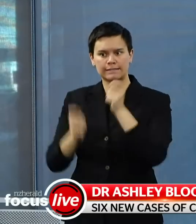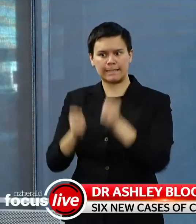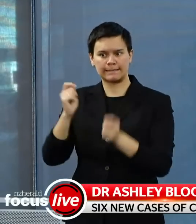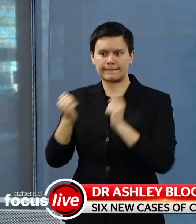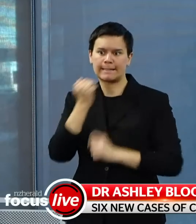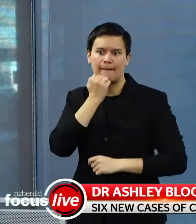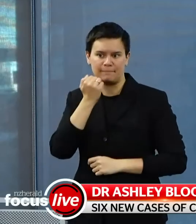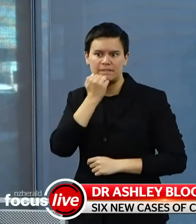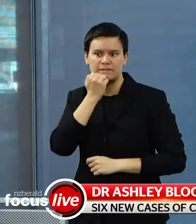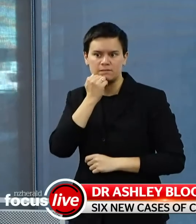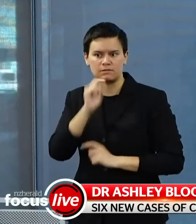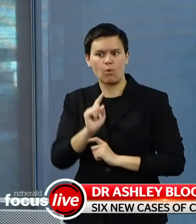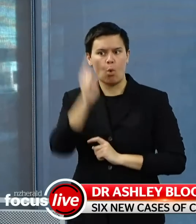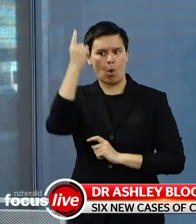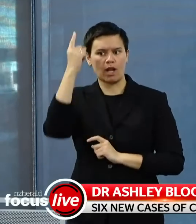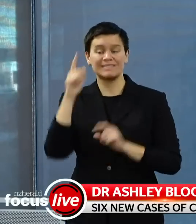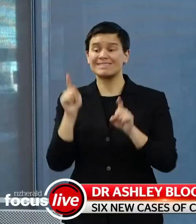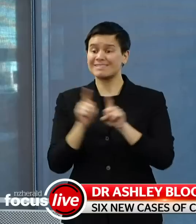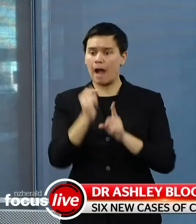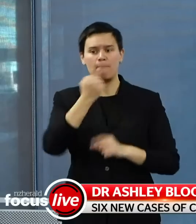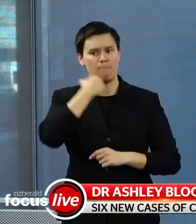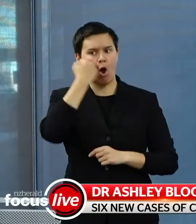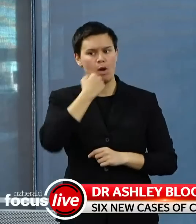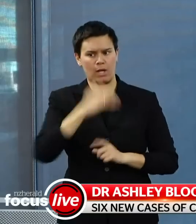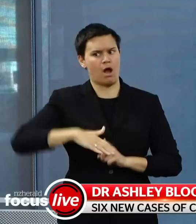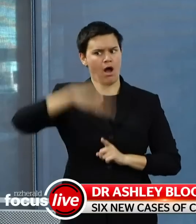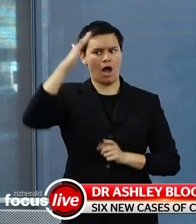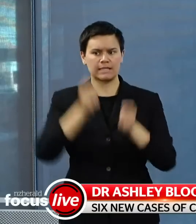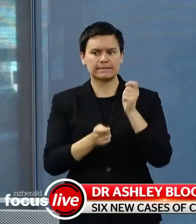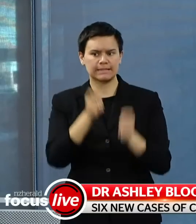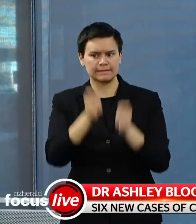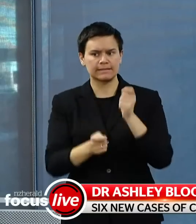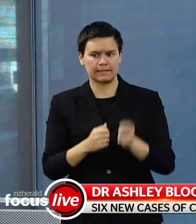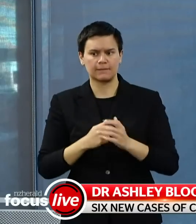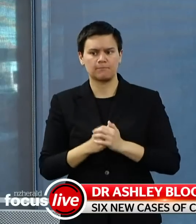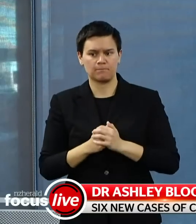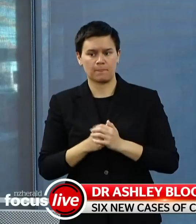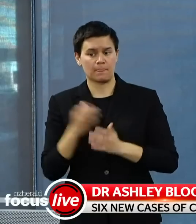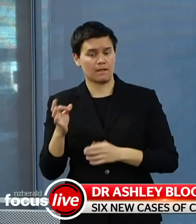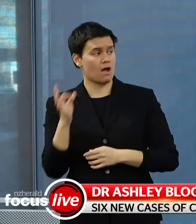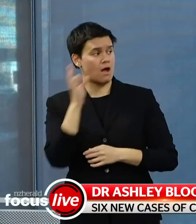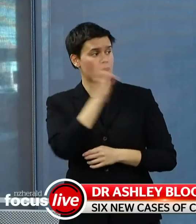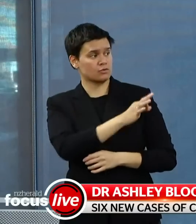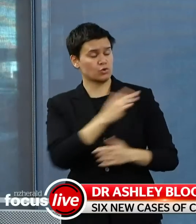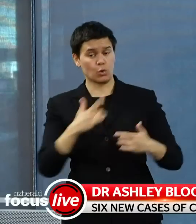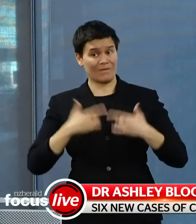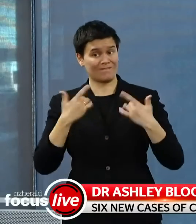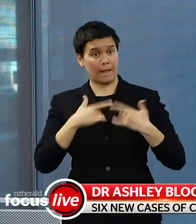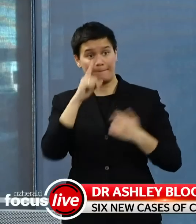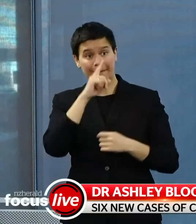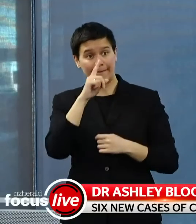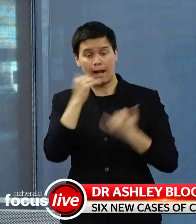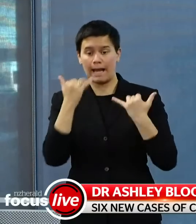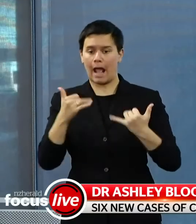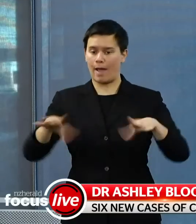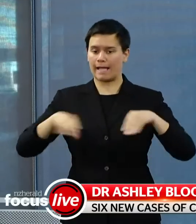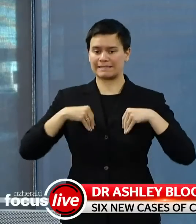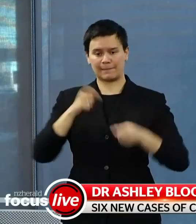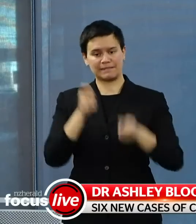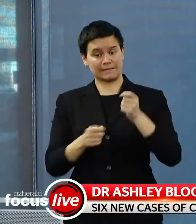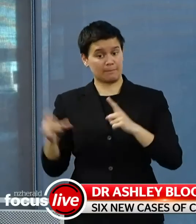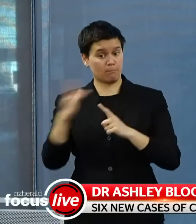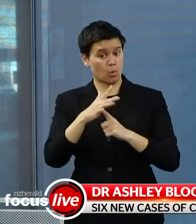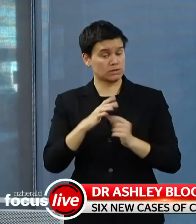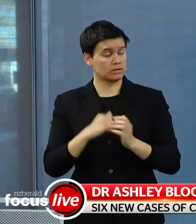DHBs, and likewise, Māori rates have been higher than the population average. Are you confident there's no more reluctance not to be tested? Well, I think,